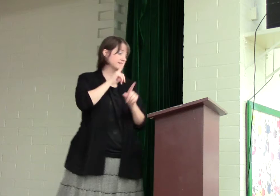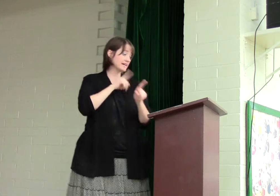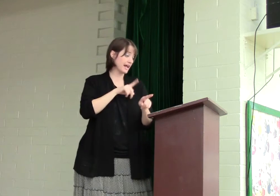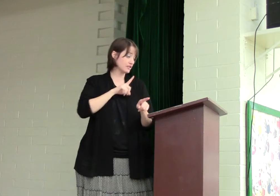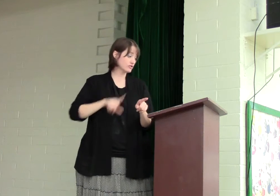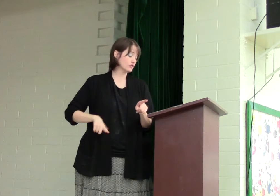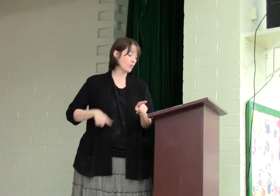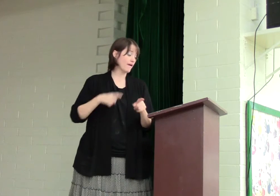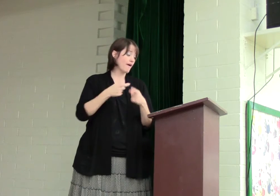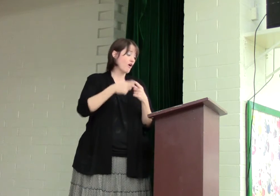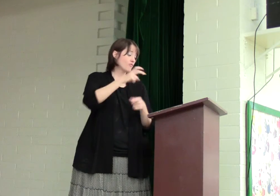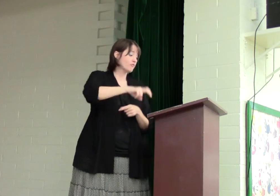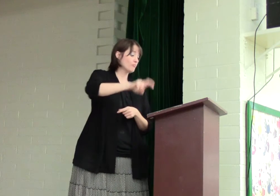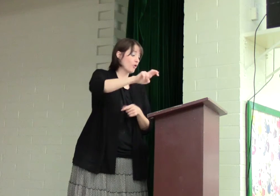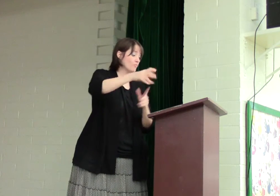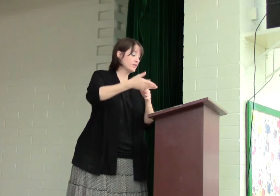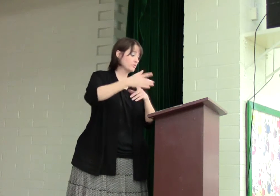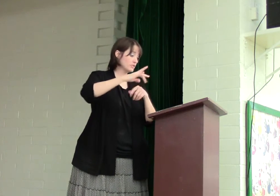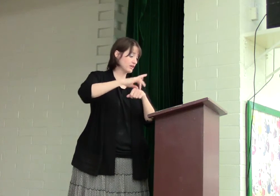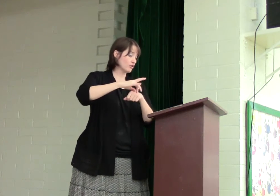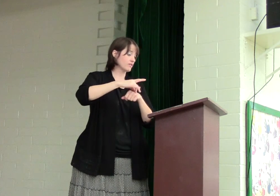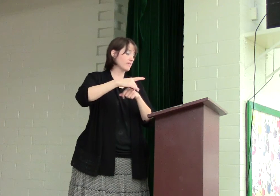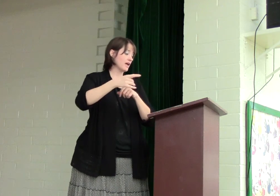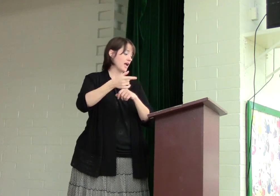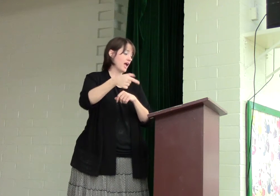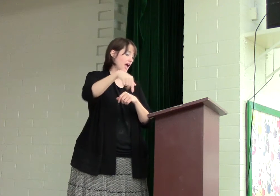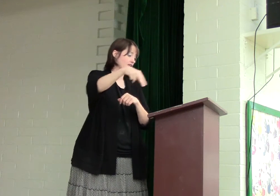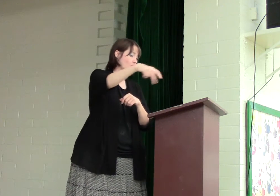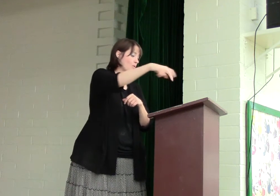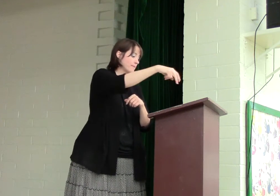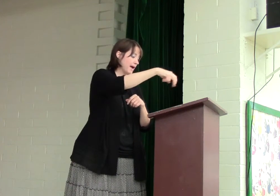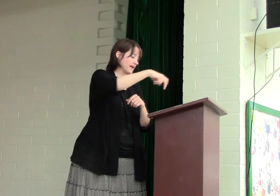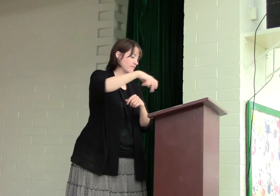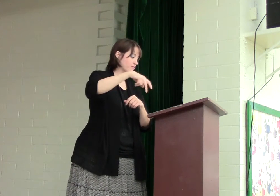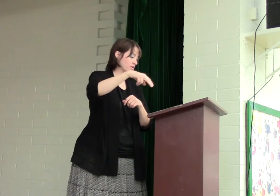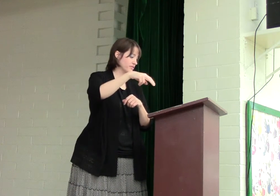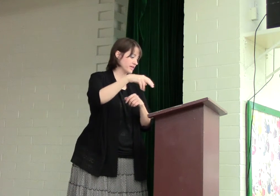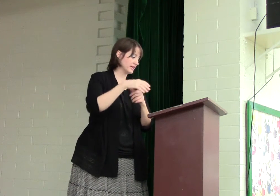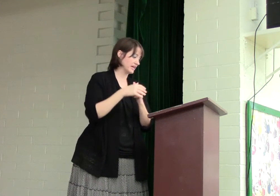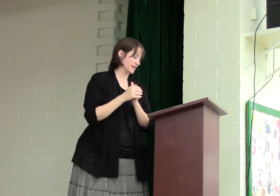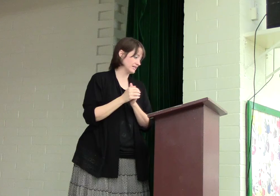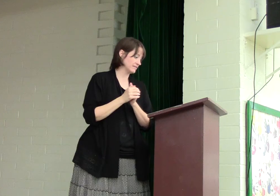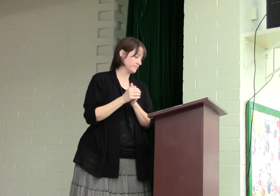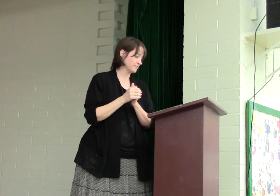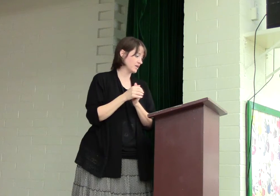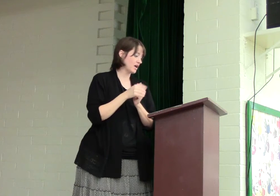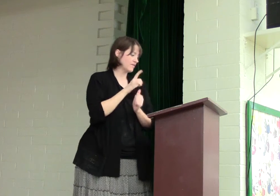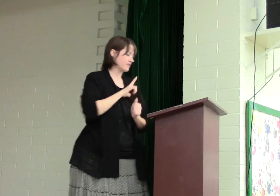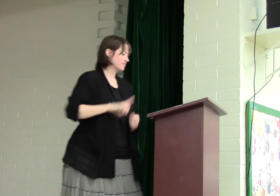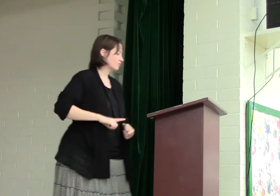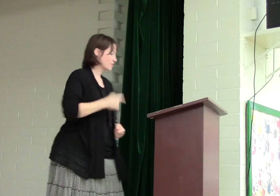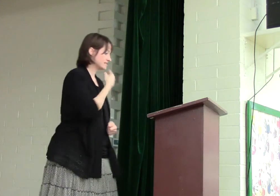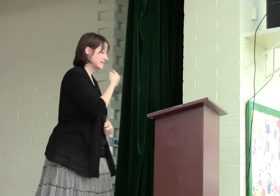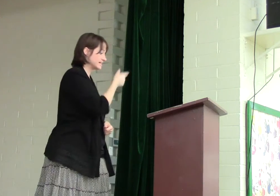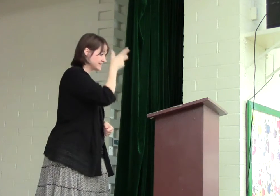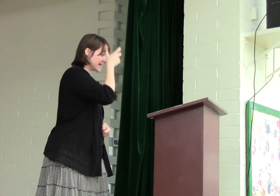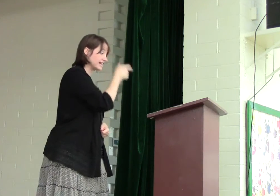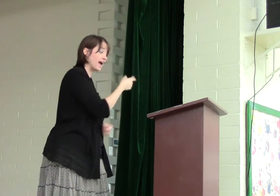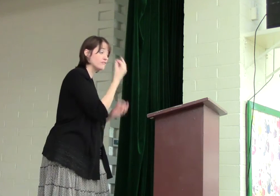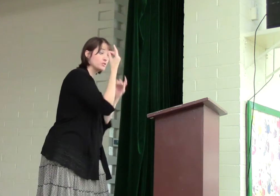Satan answered the Lord, from roaming through the earth and going back and forth in it. Then the Lord said to Satan, have you